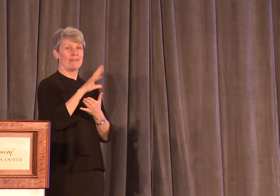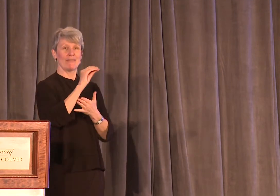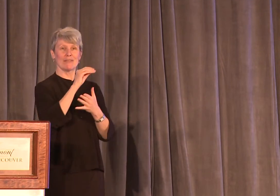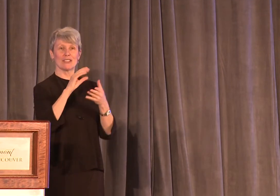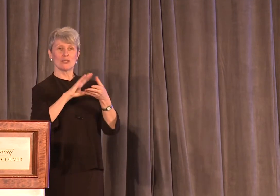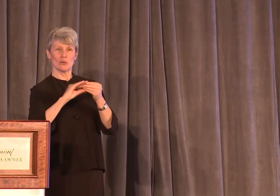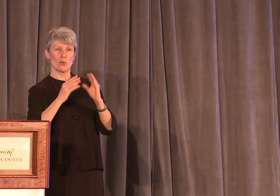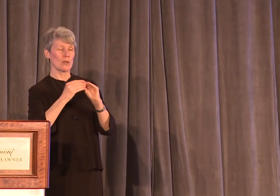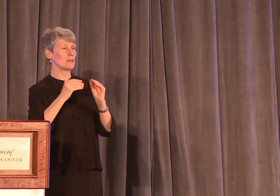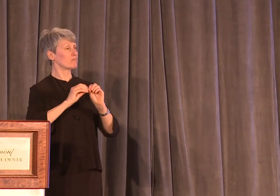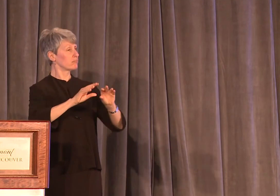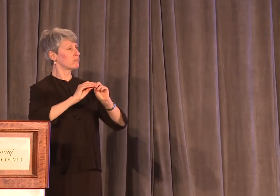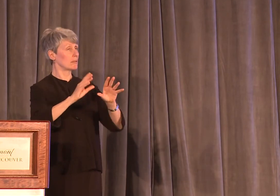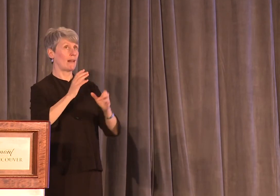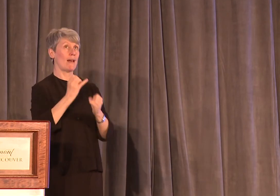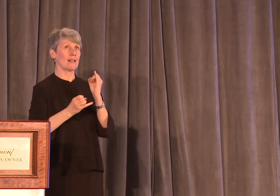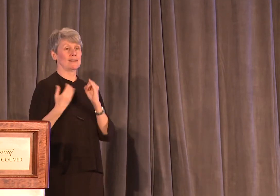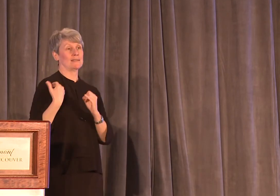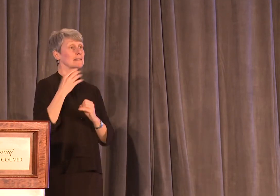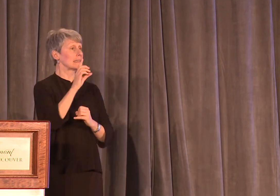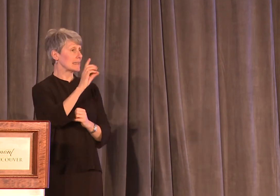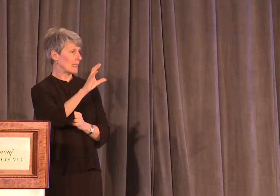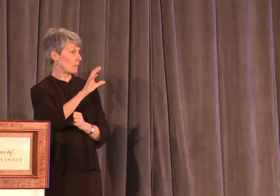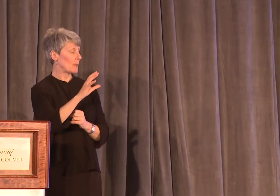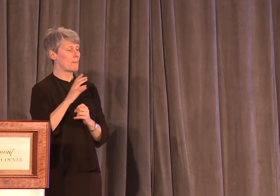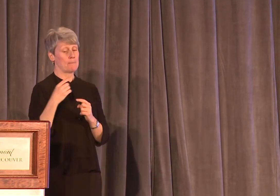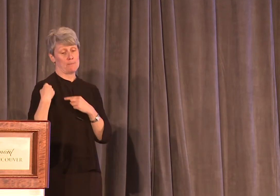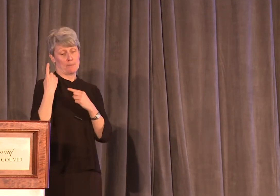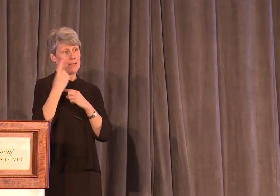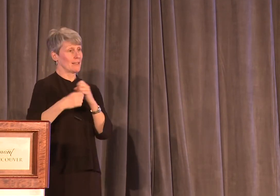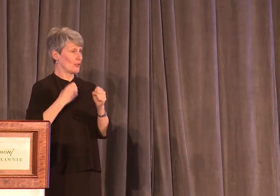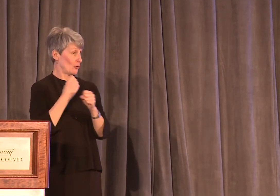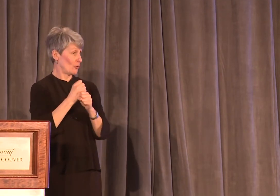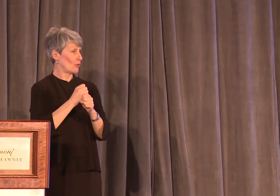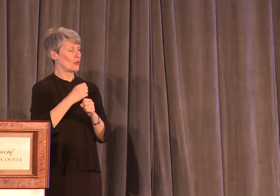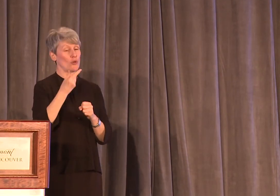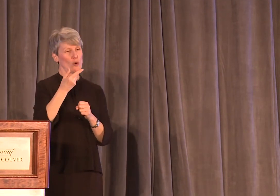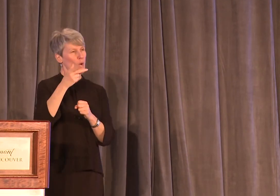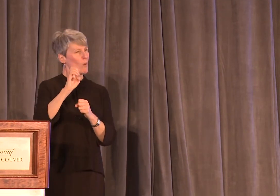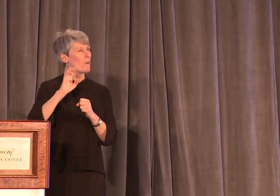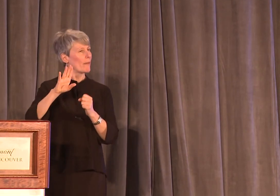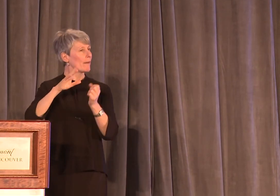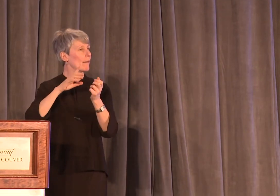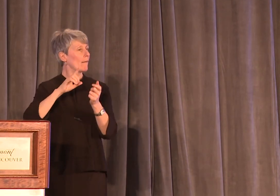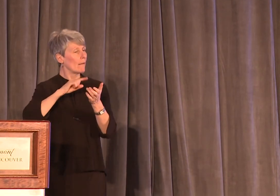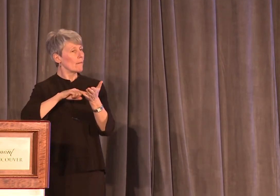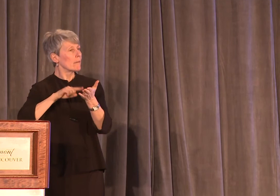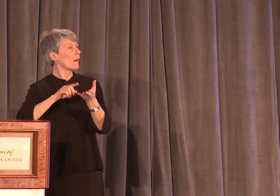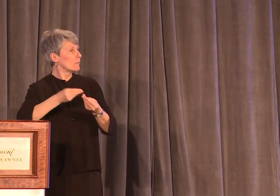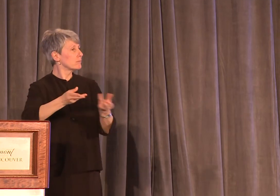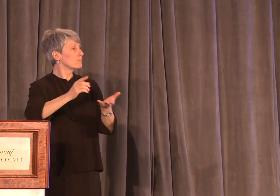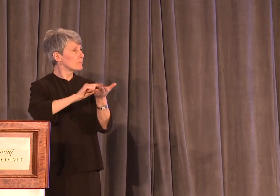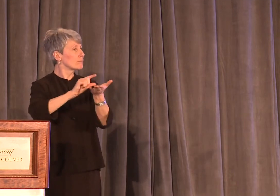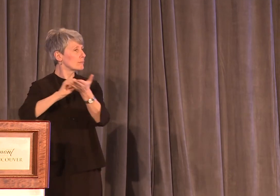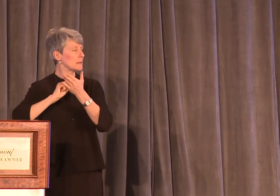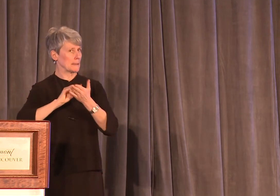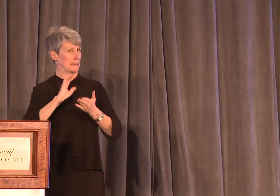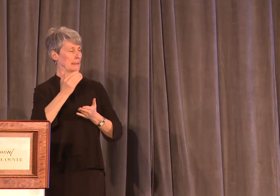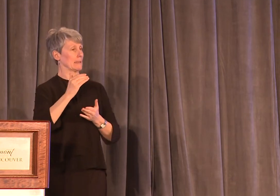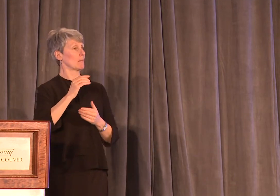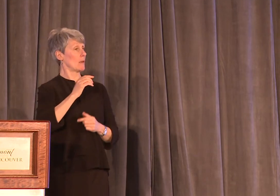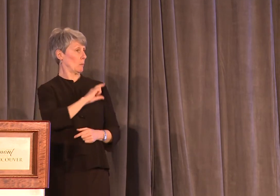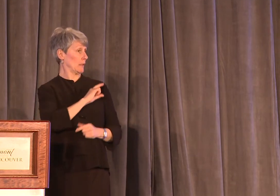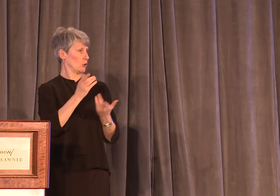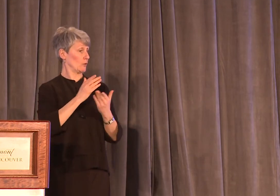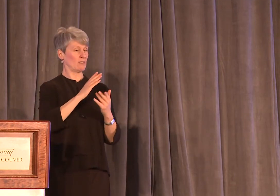ran in December. In the past year, in response to the Globe's reporting, at least 100 police services across Canada have